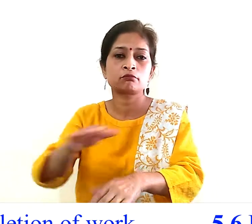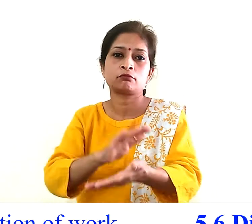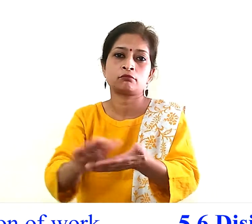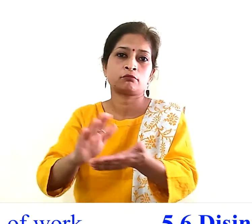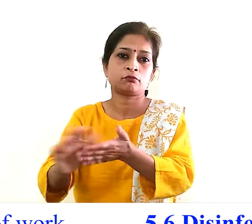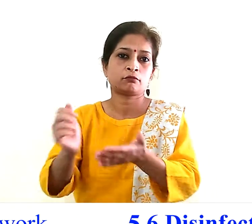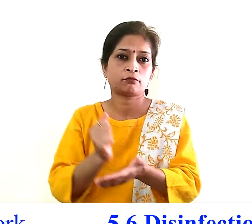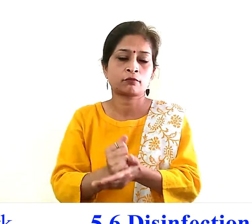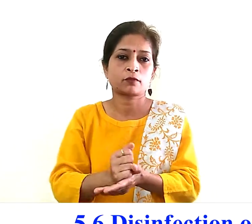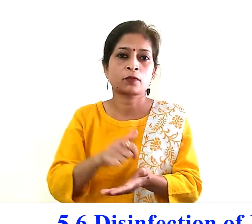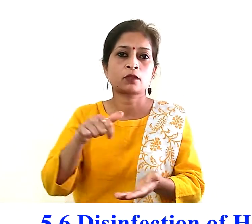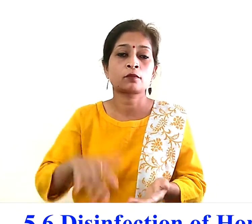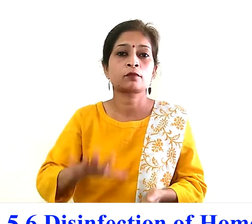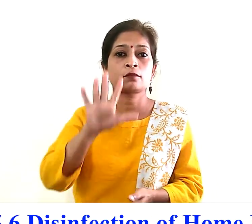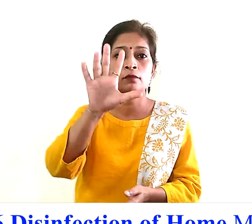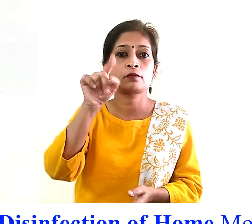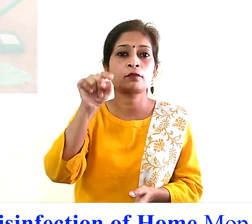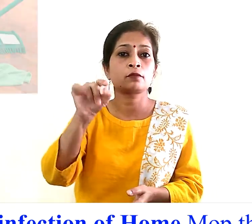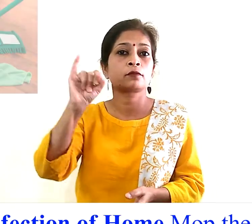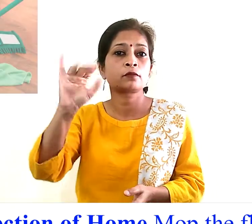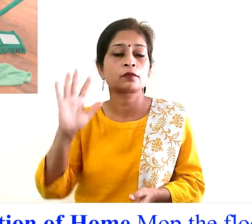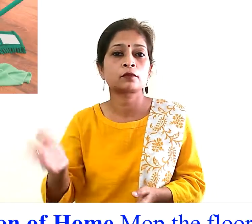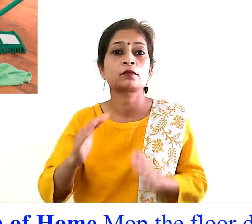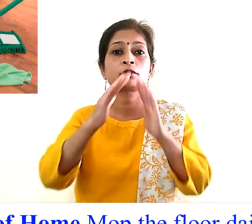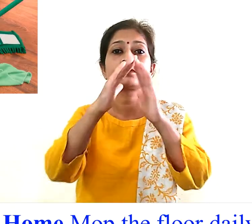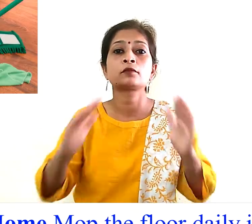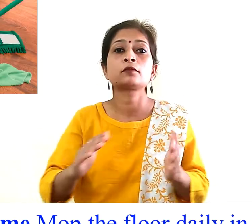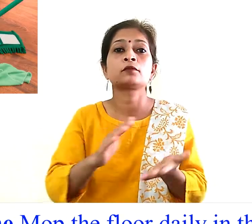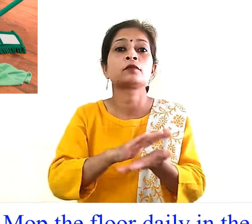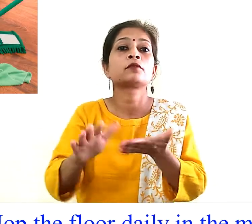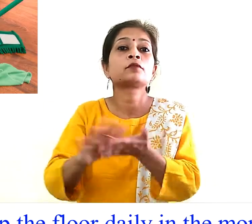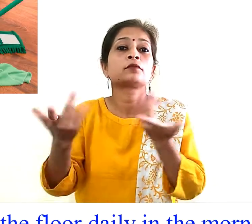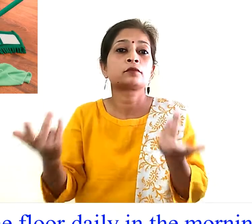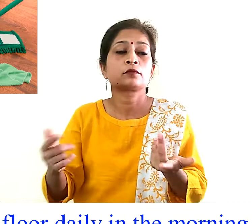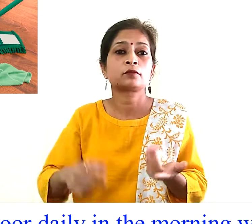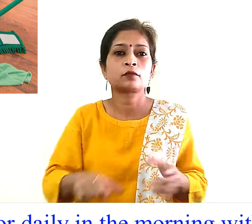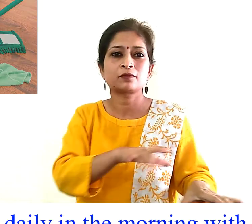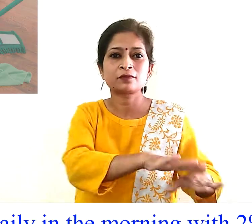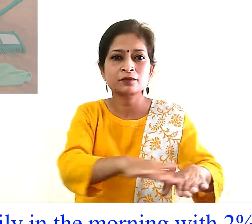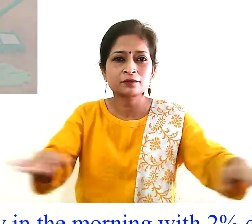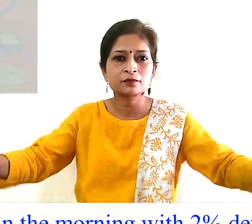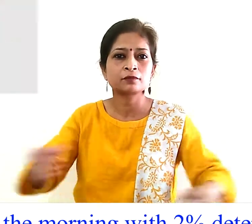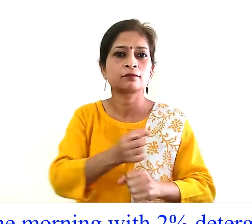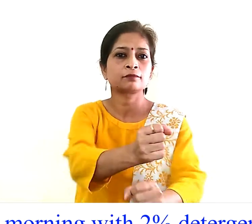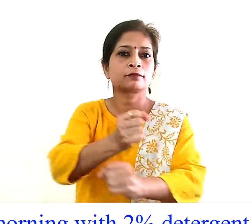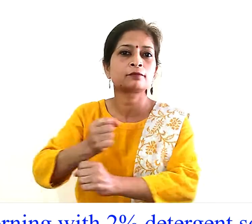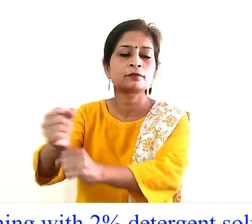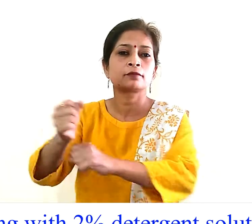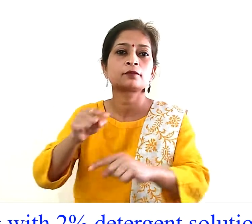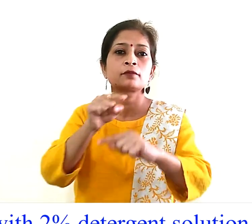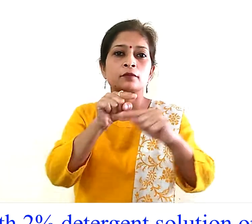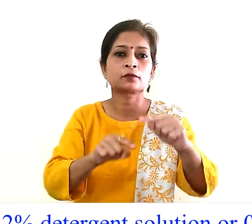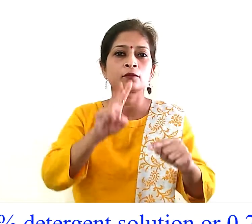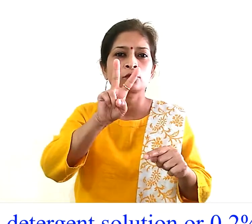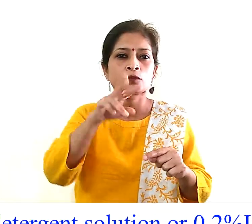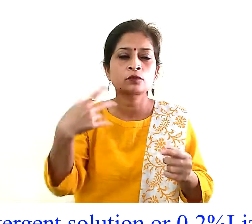disinfection of home mop the floor daily in the morning with two percent detergent solution or 0